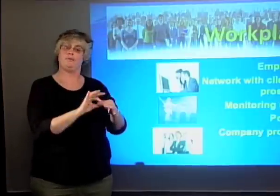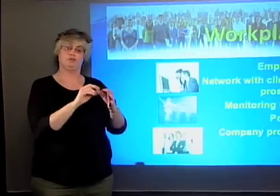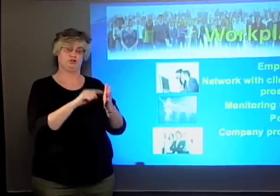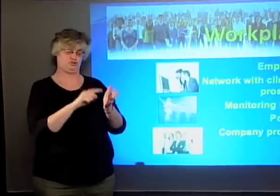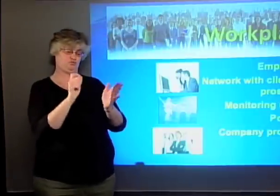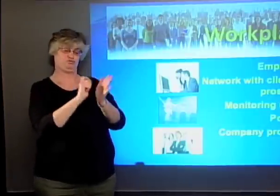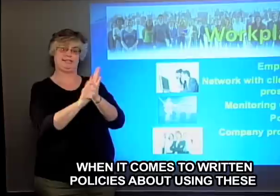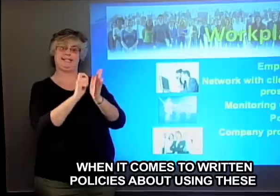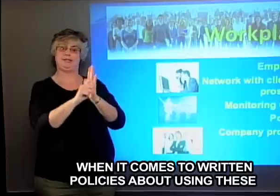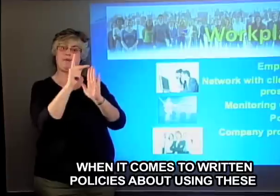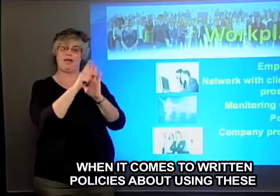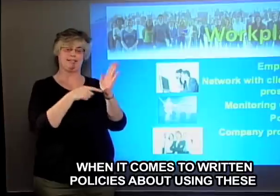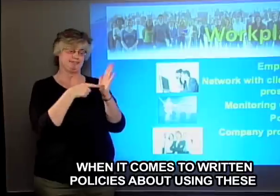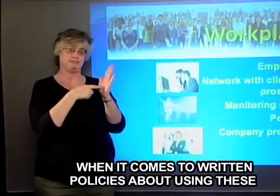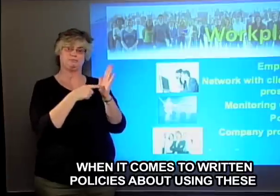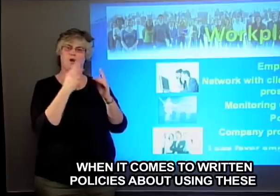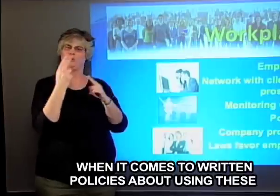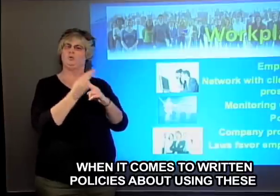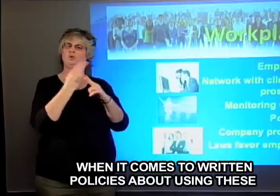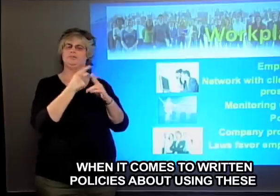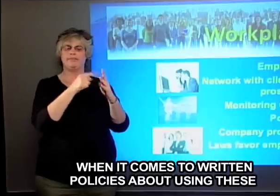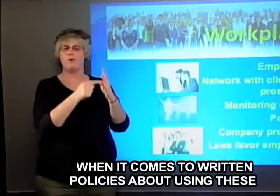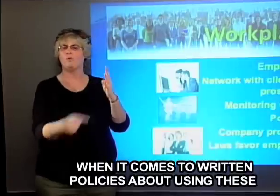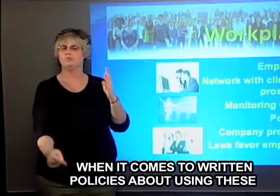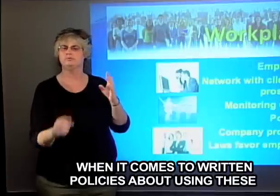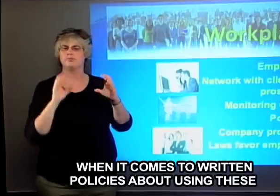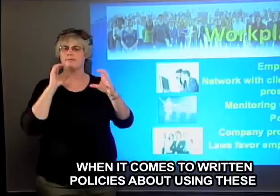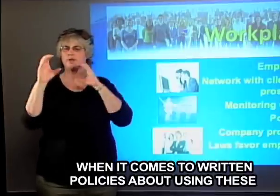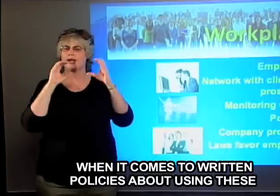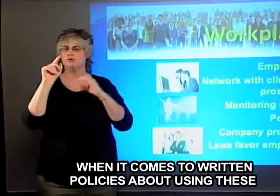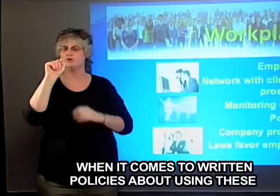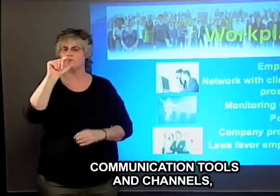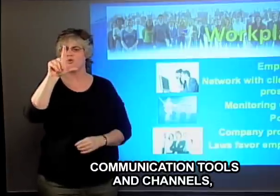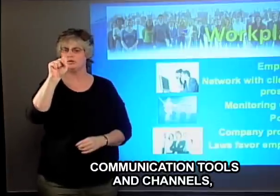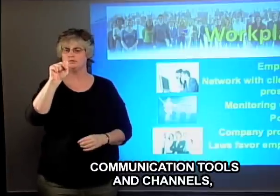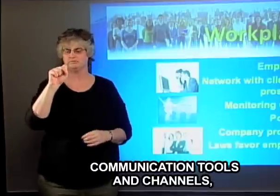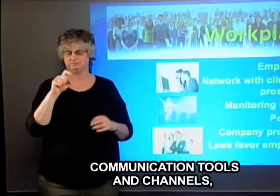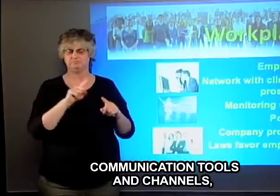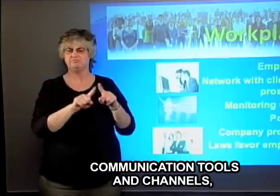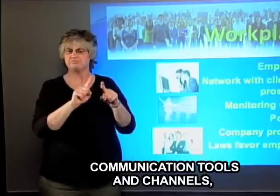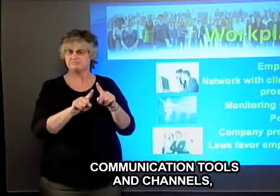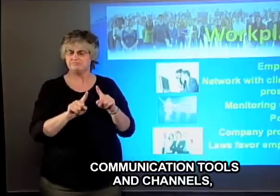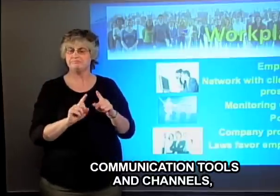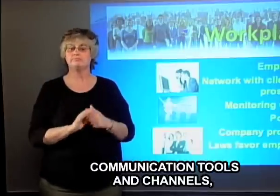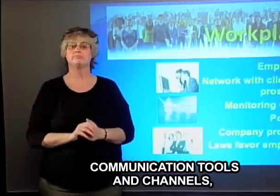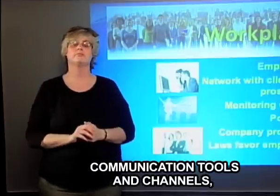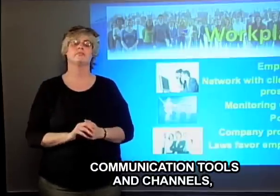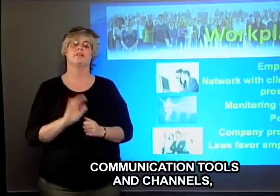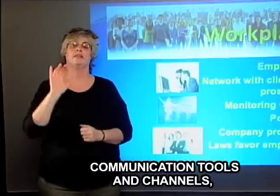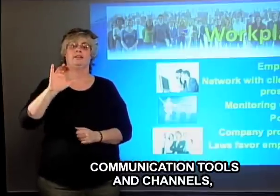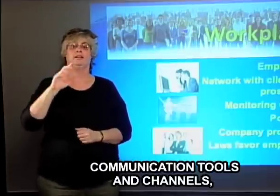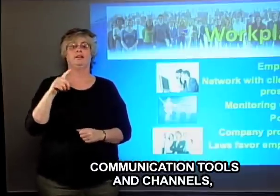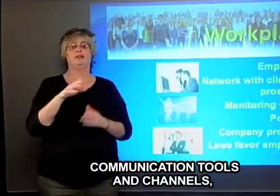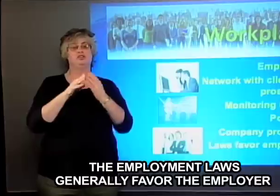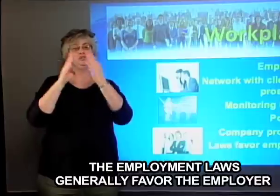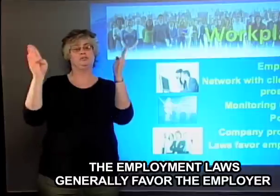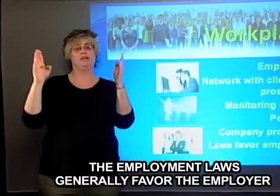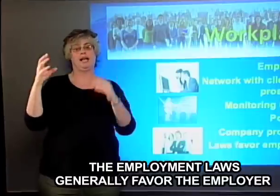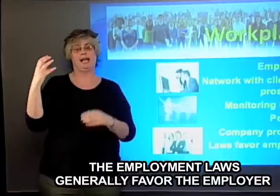When it comes to written policies about using these communication tools and channels, the employment